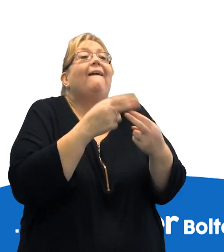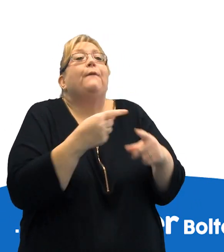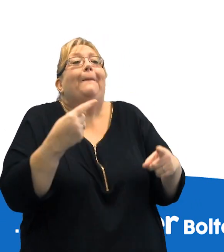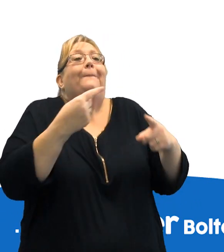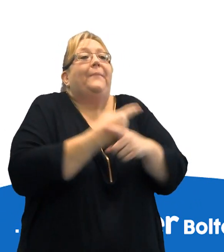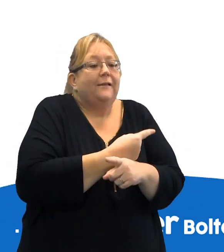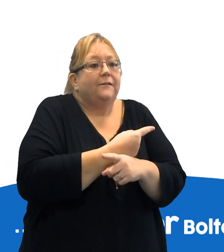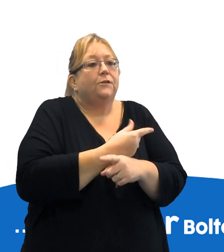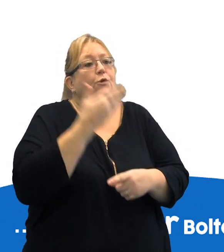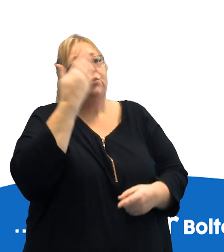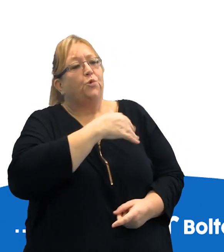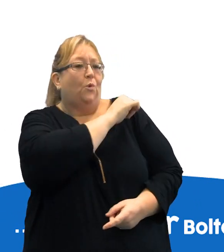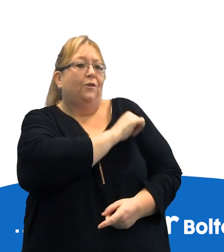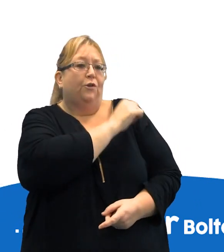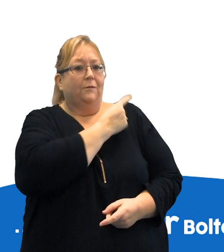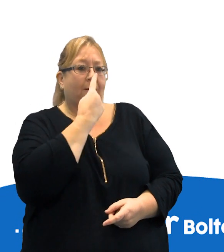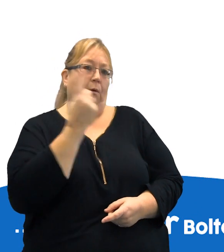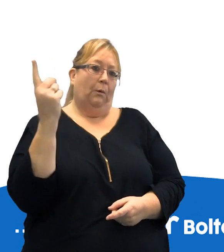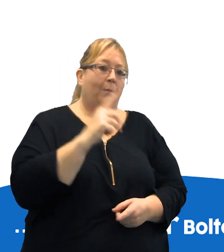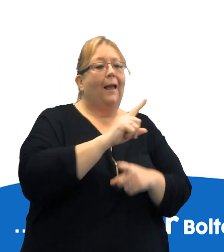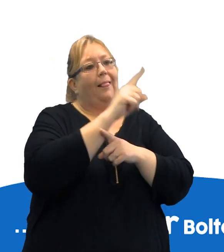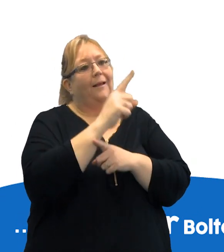your school nurse can arrange to come back and see you at a later date.